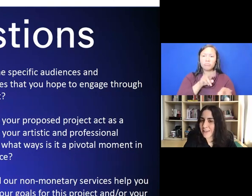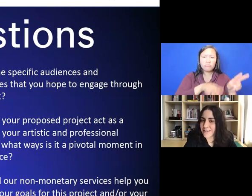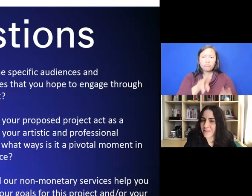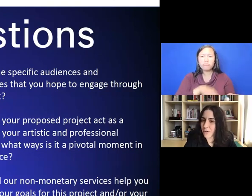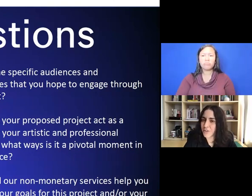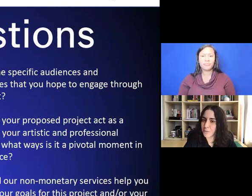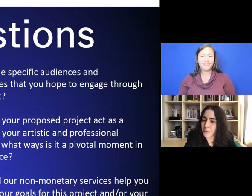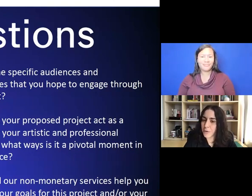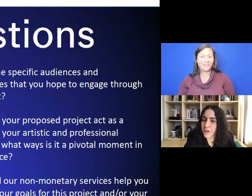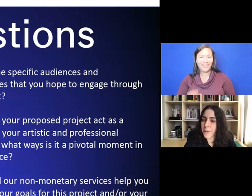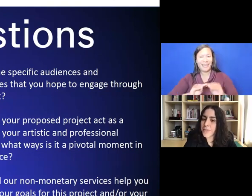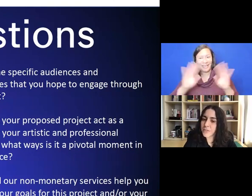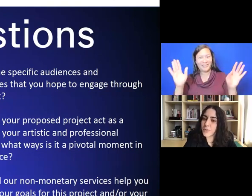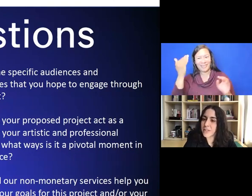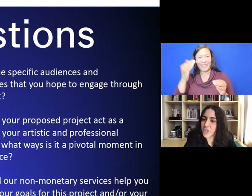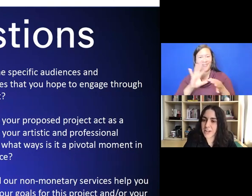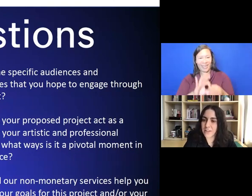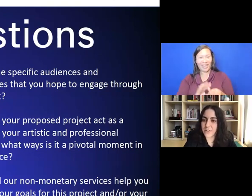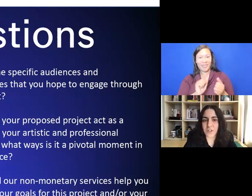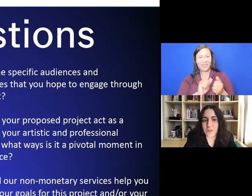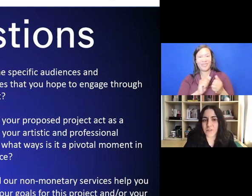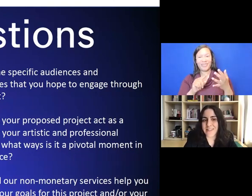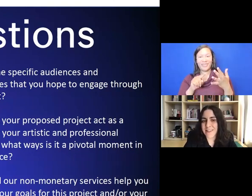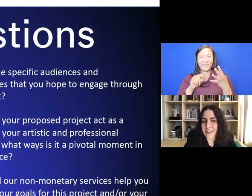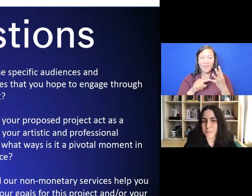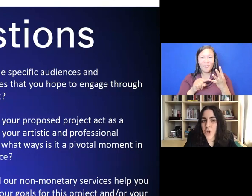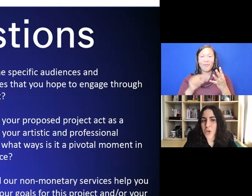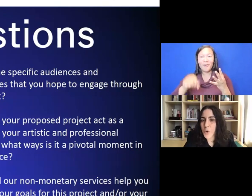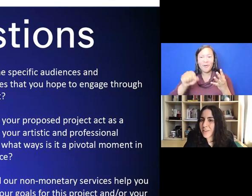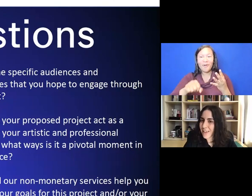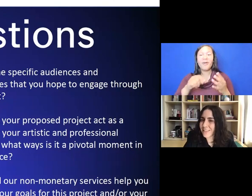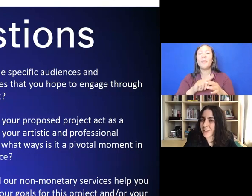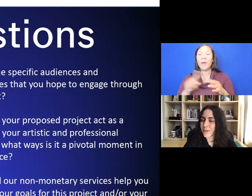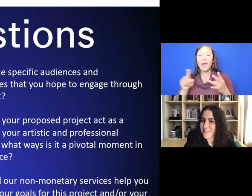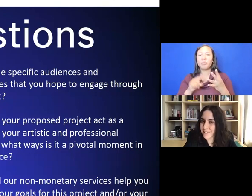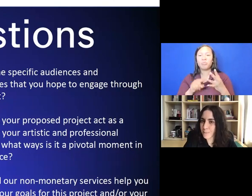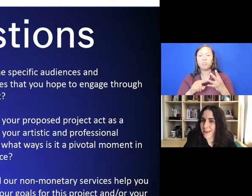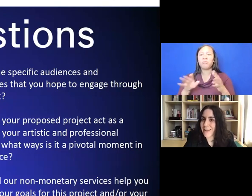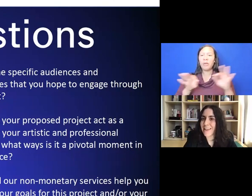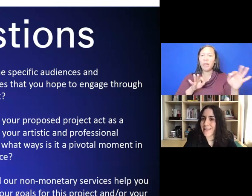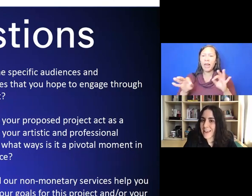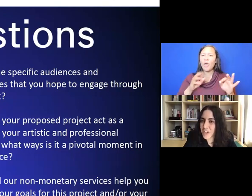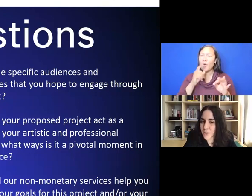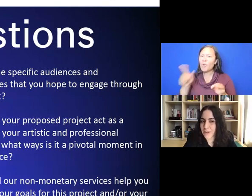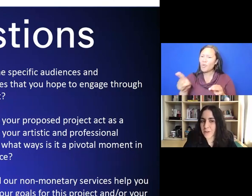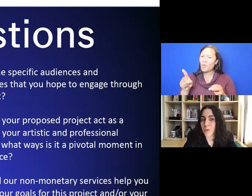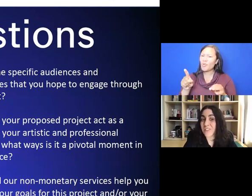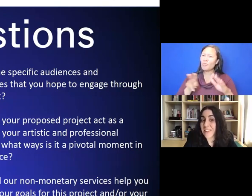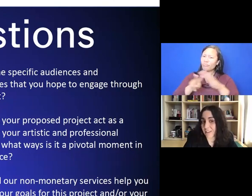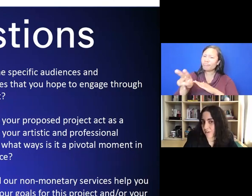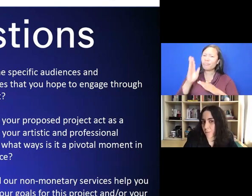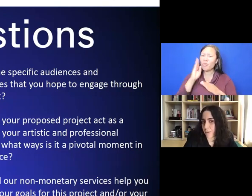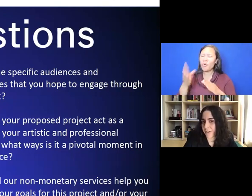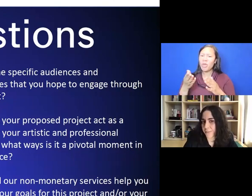related to the question before, but this is really a chance for you to name who exactly you anticipate engaging with or